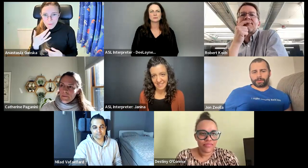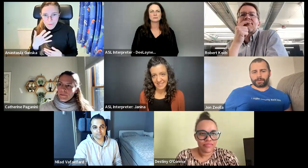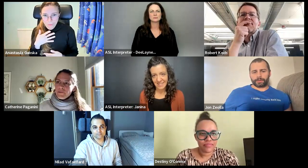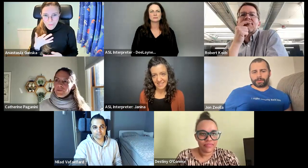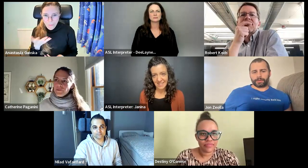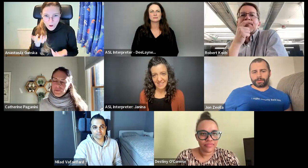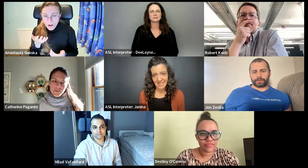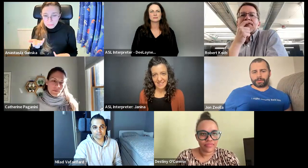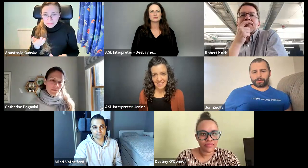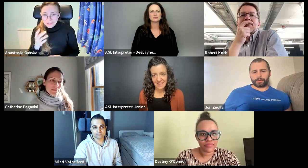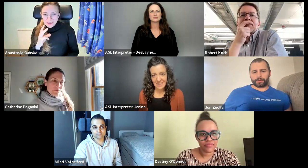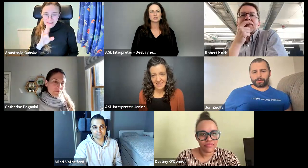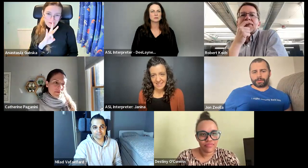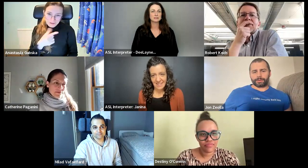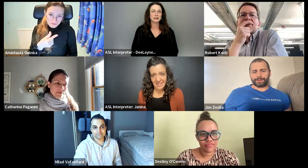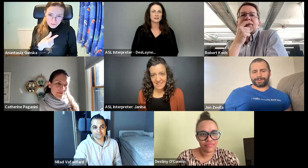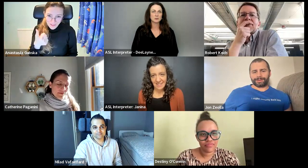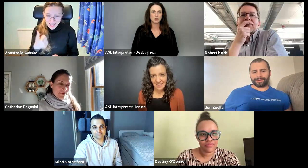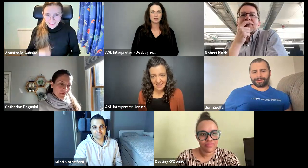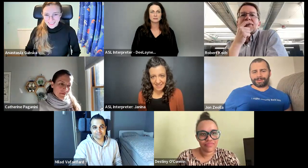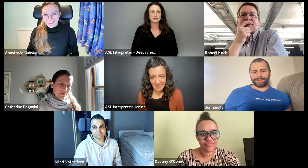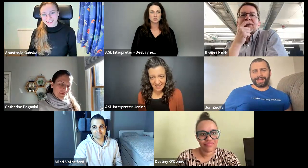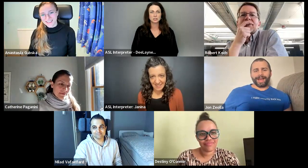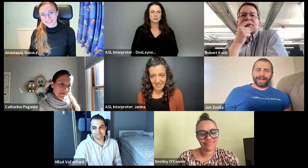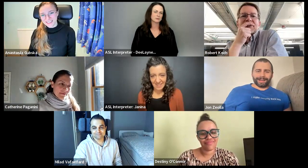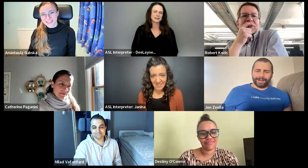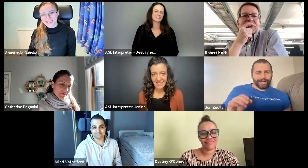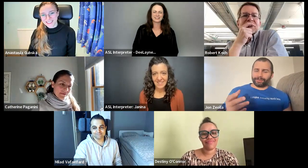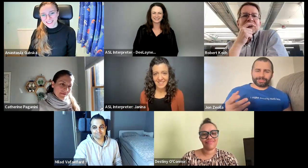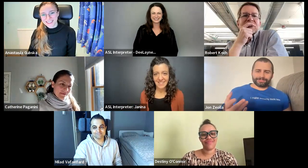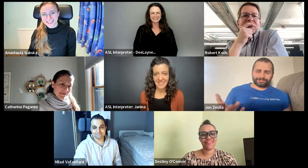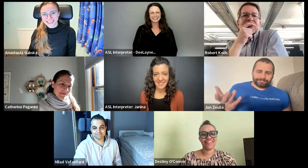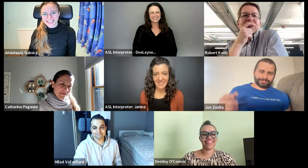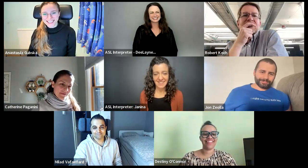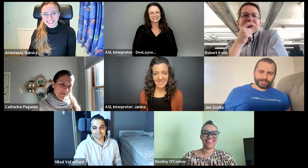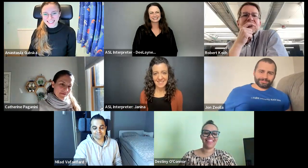you can sign it if you want seven G or whatever.